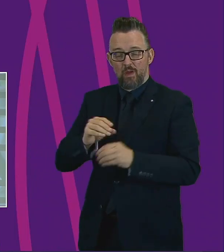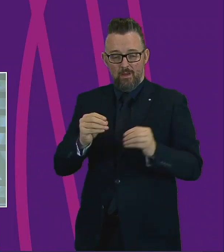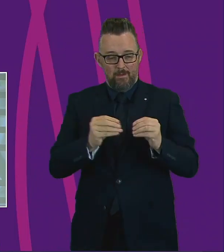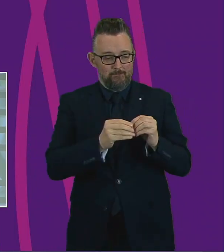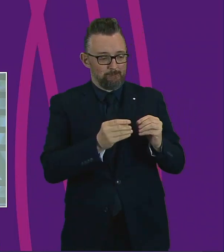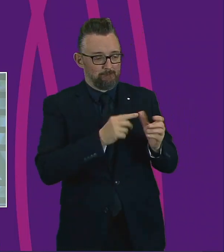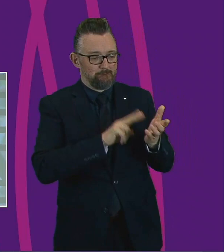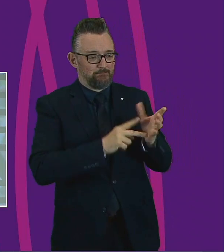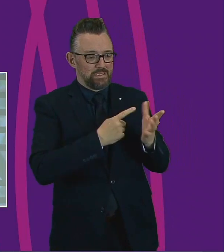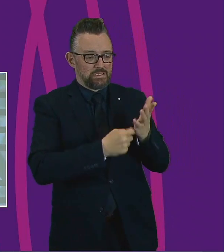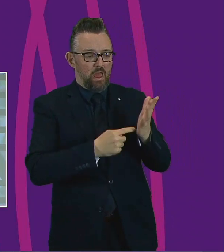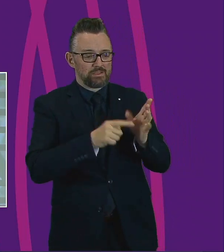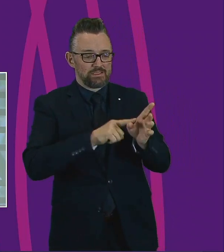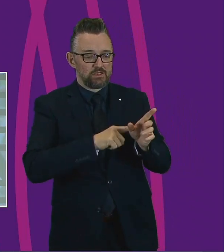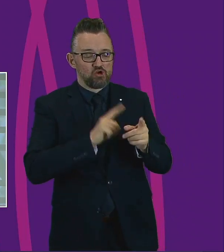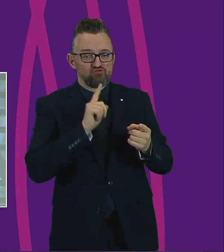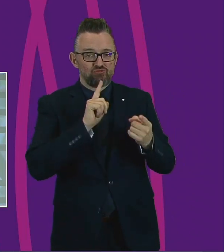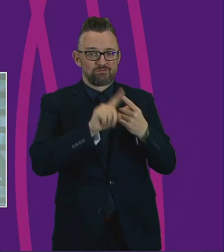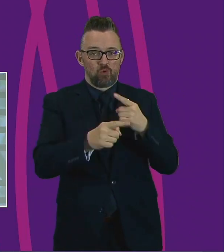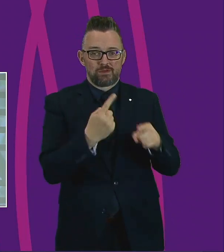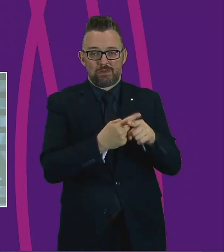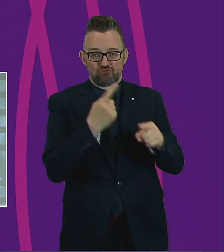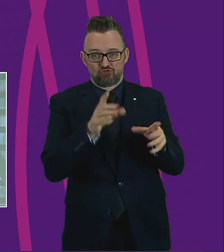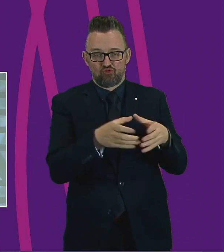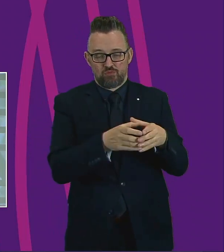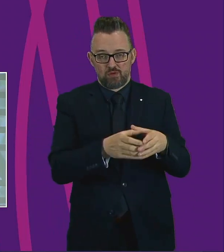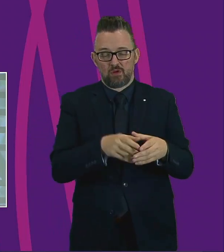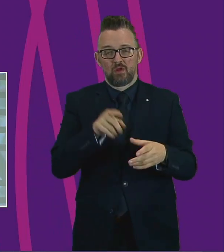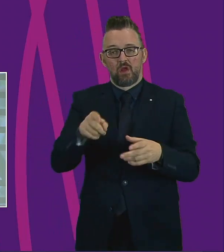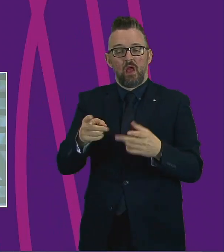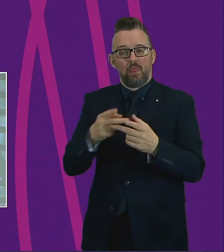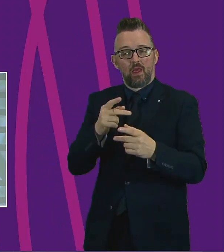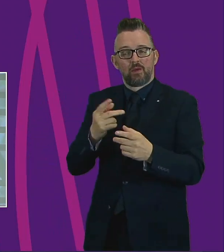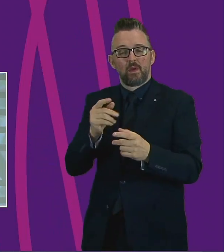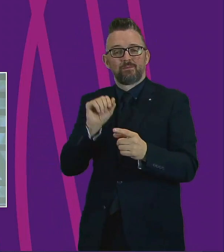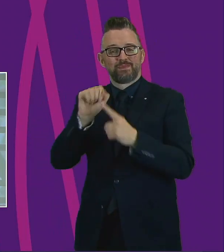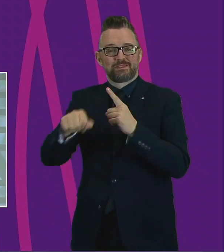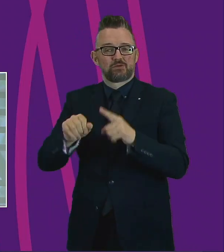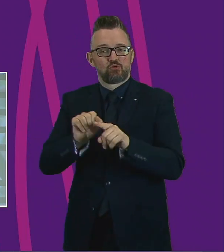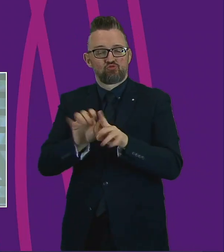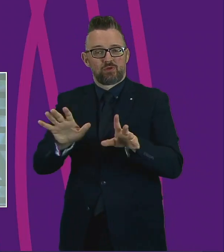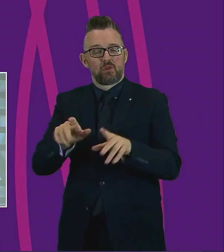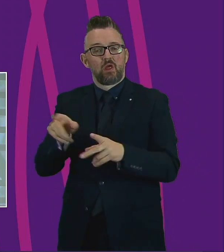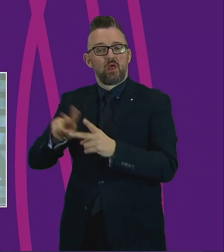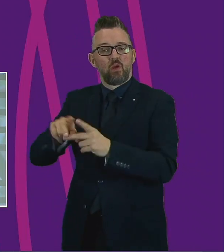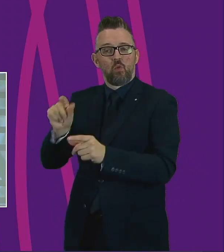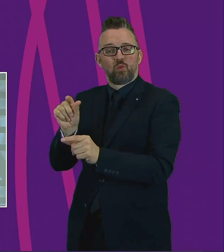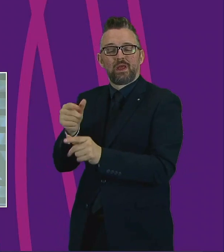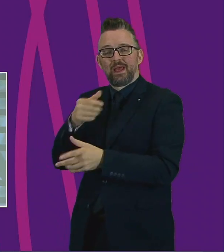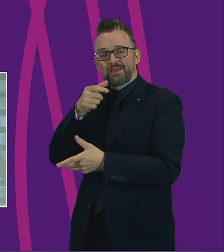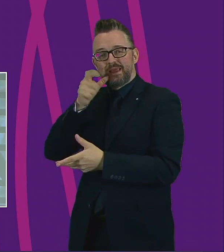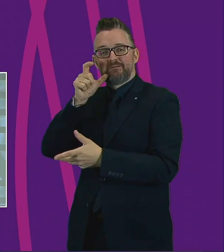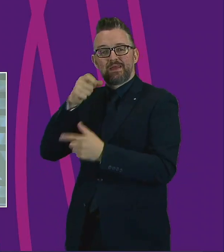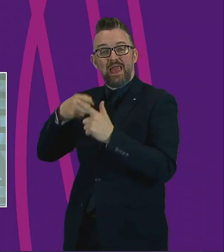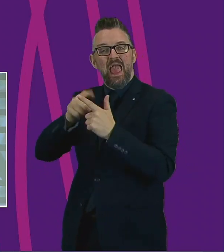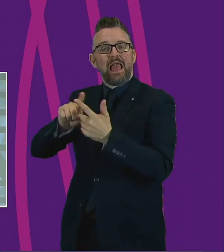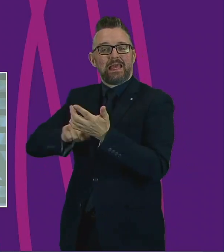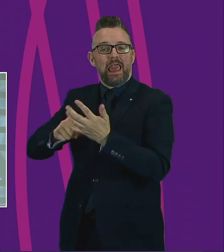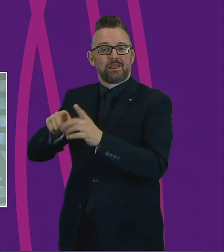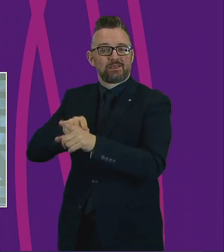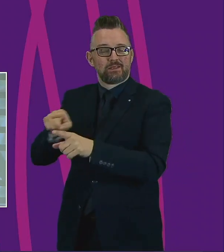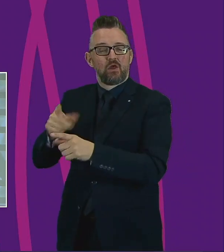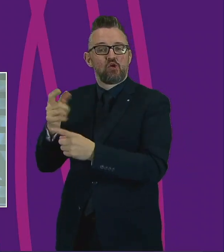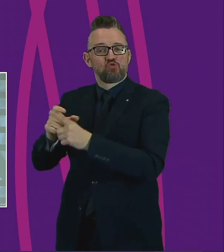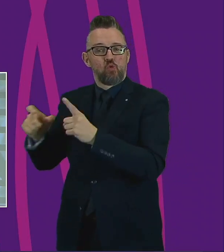Emergency Response Group, the Loch Geli Beat Corona Group, the Wee Cafe in Kelty, and the Eats Resyth Community Hub.